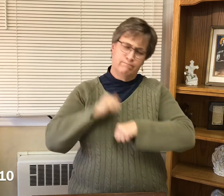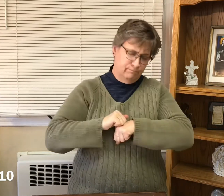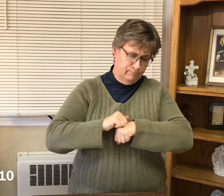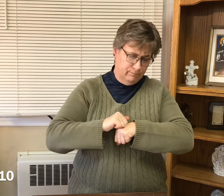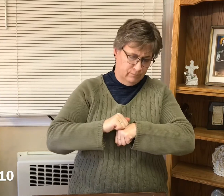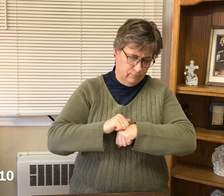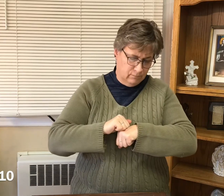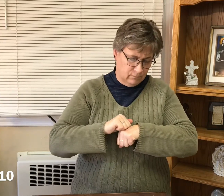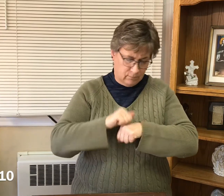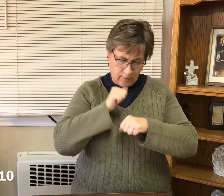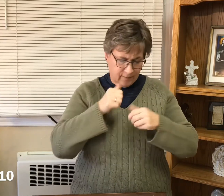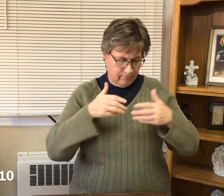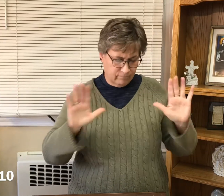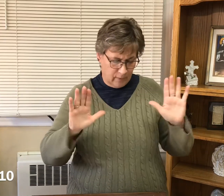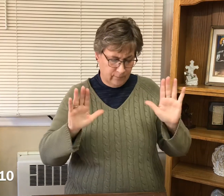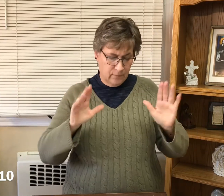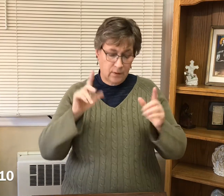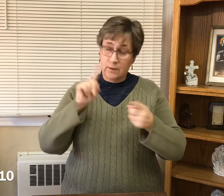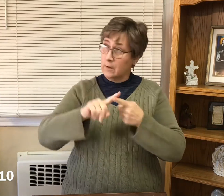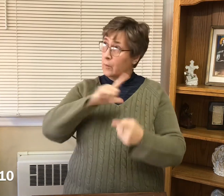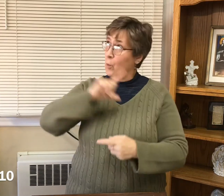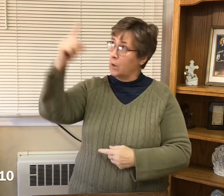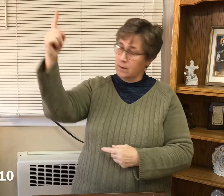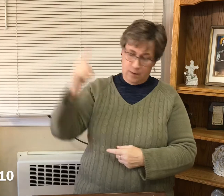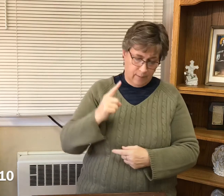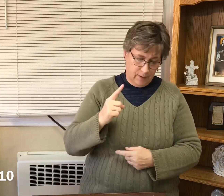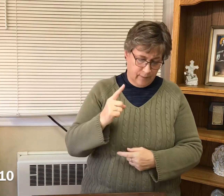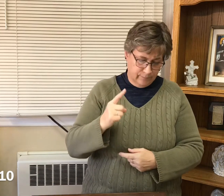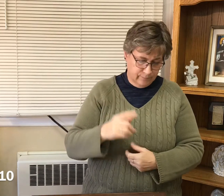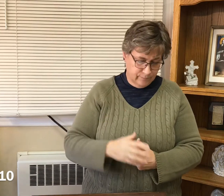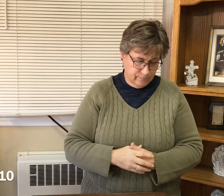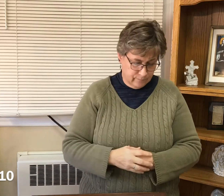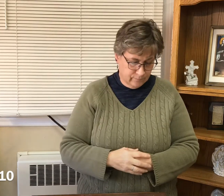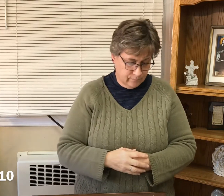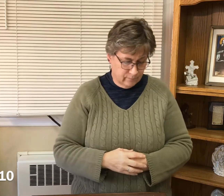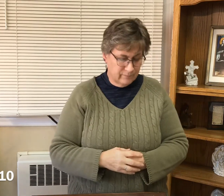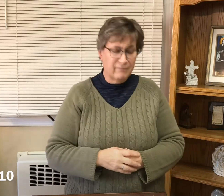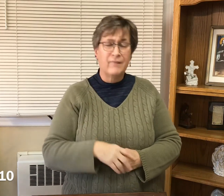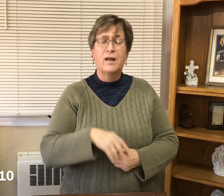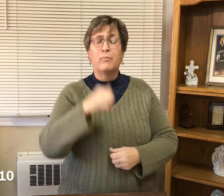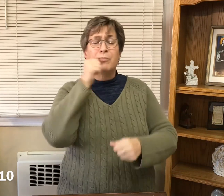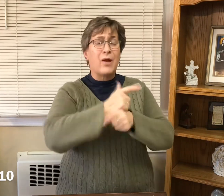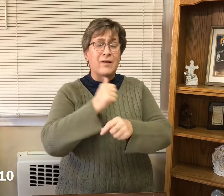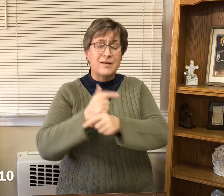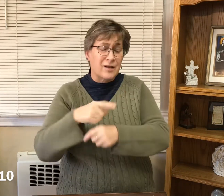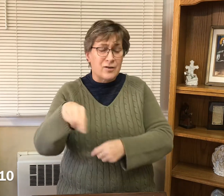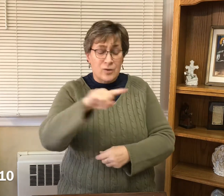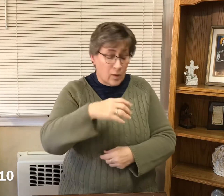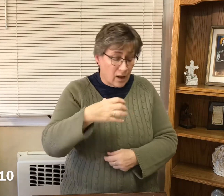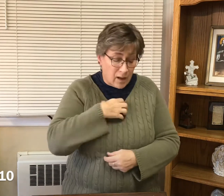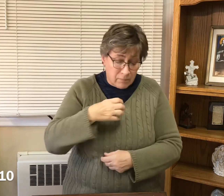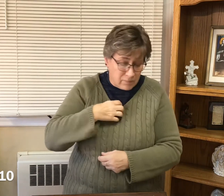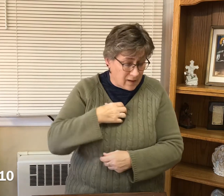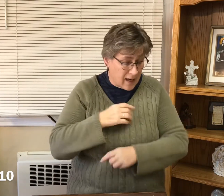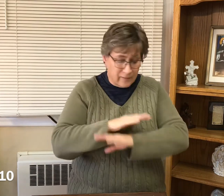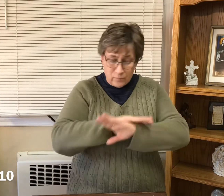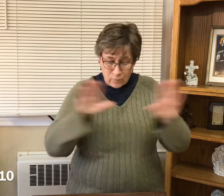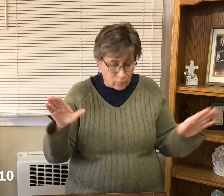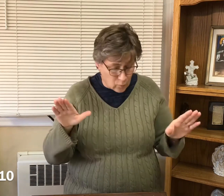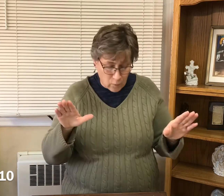Make your hearts firm. Because the coming of the Lord is at hand. Do not complain, brothers and sisters, about